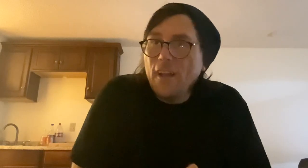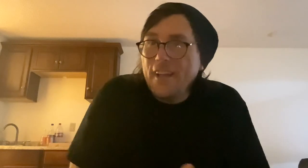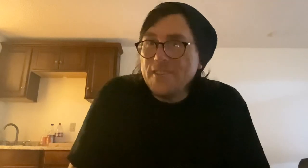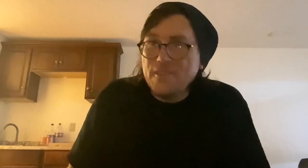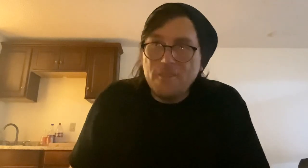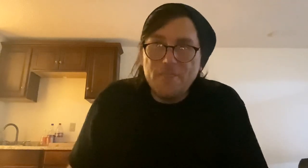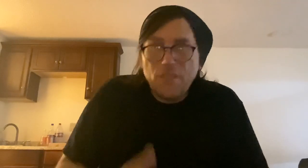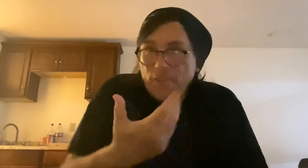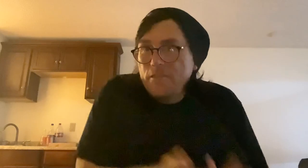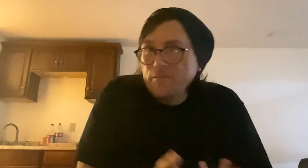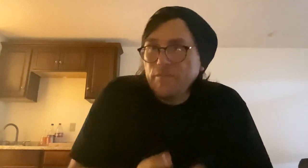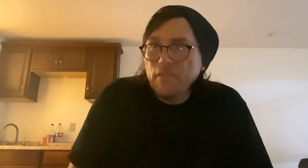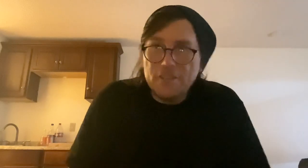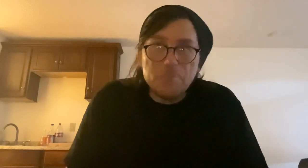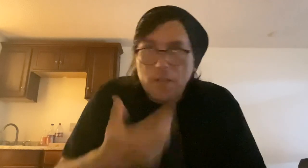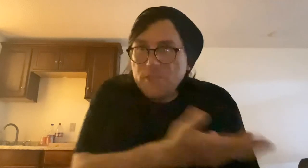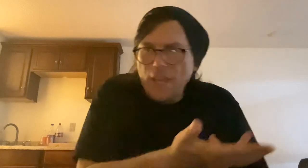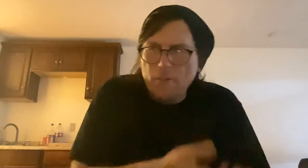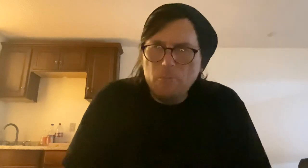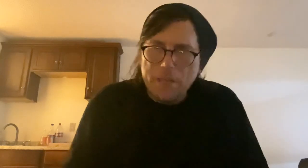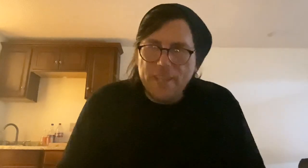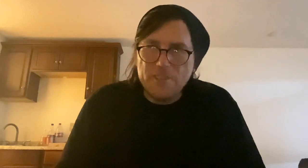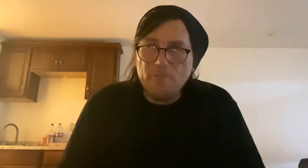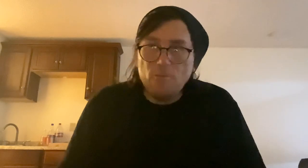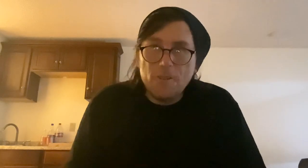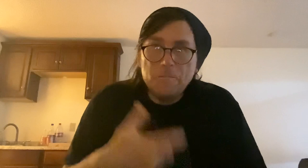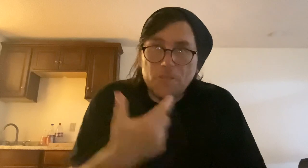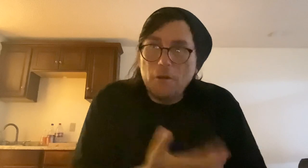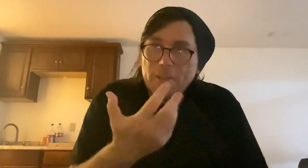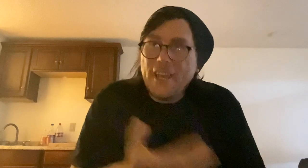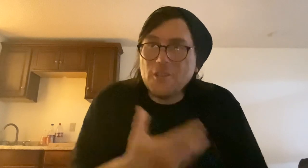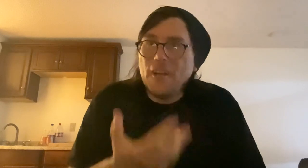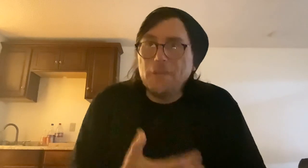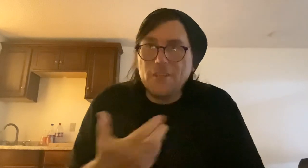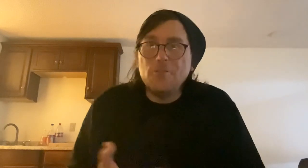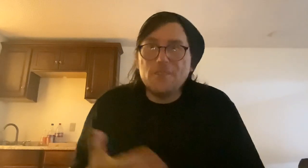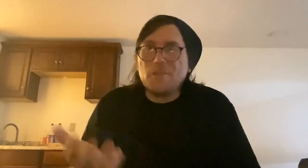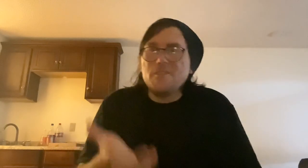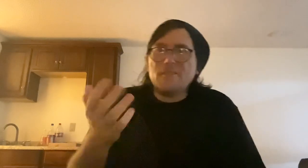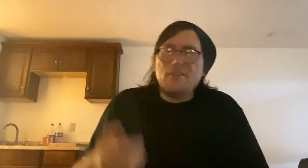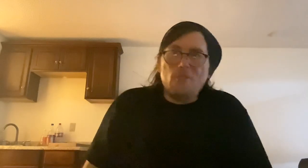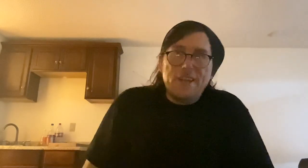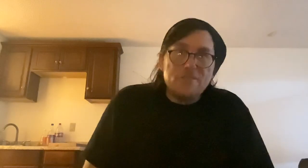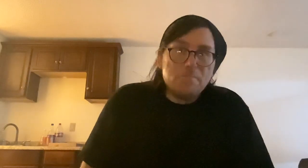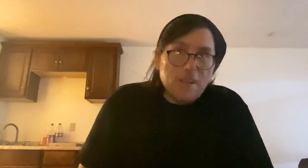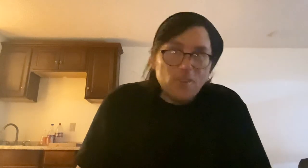us to do it, you know. And sometimes it would be easier for the publication company to do this because they're a native speaker.